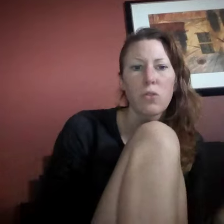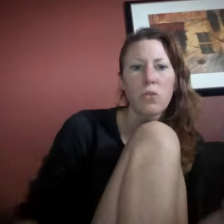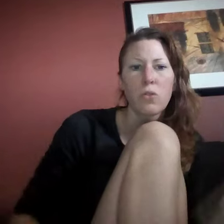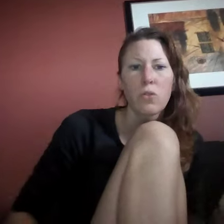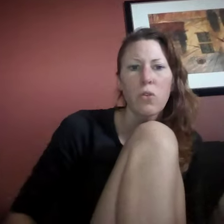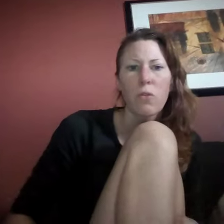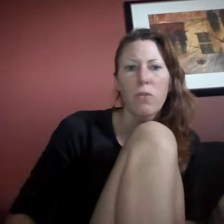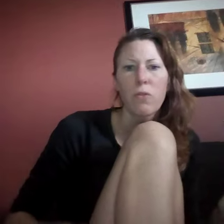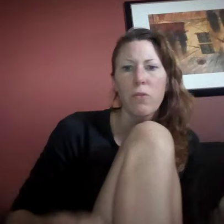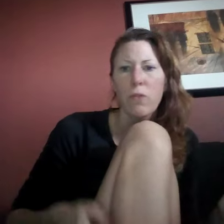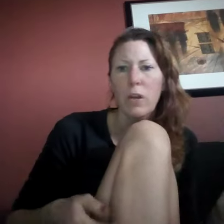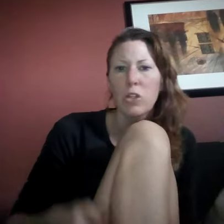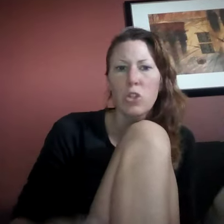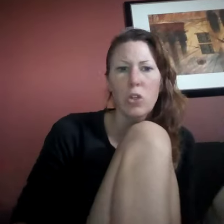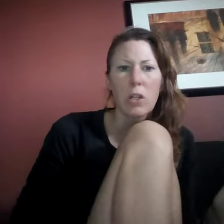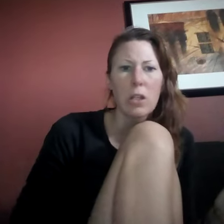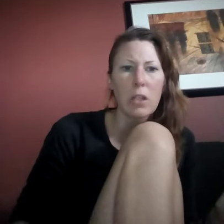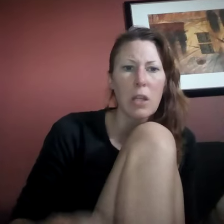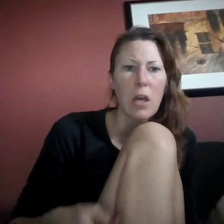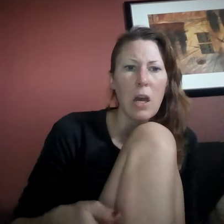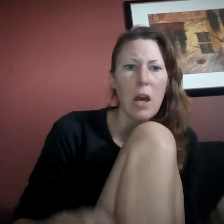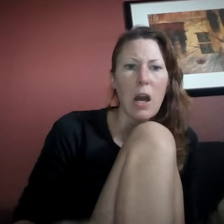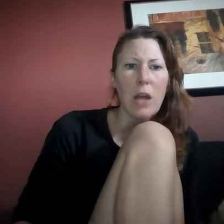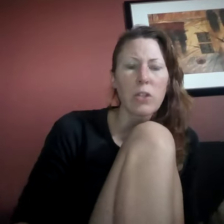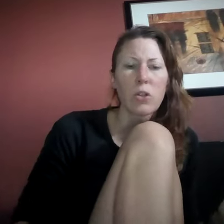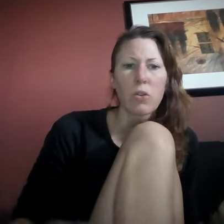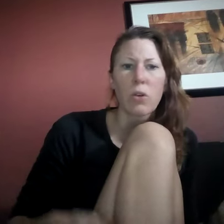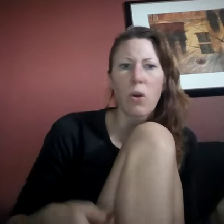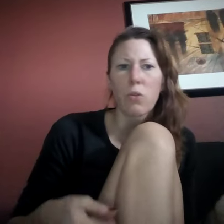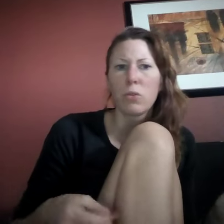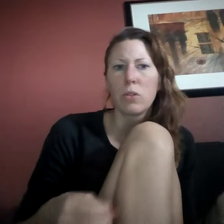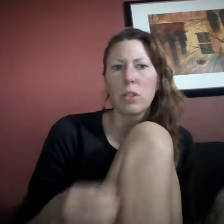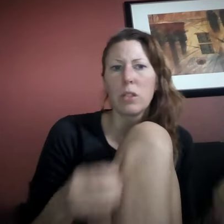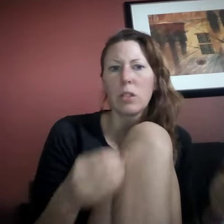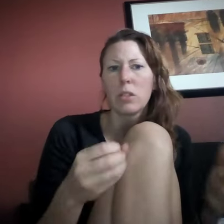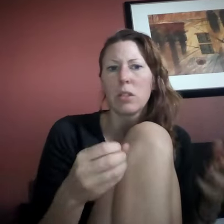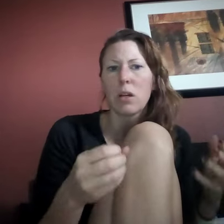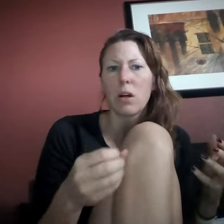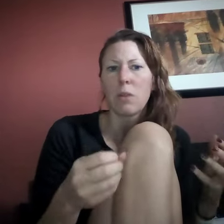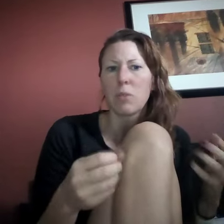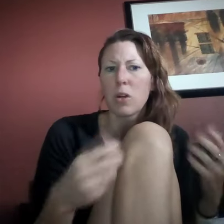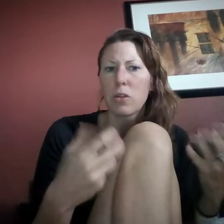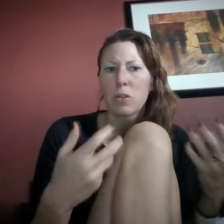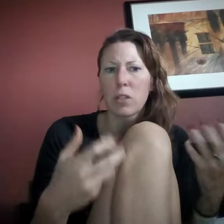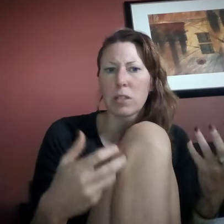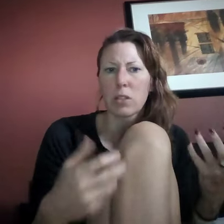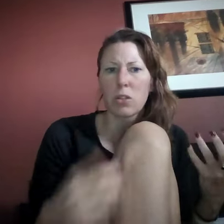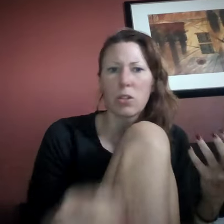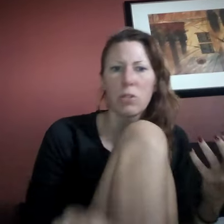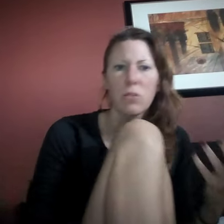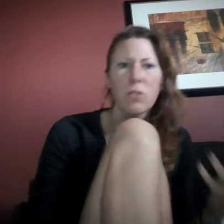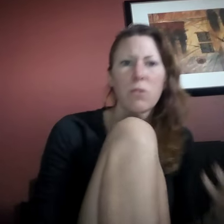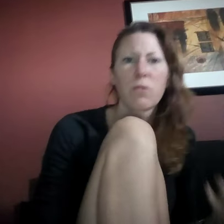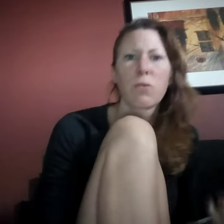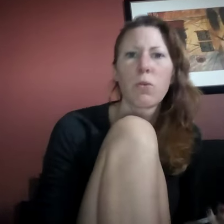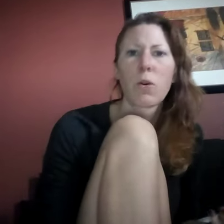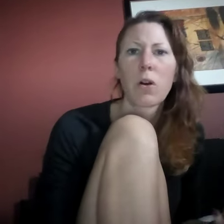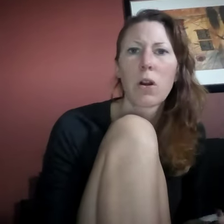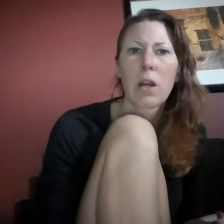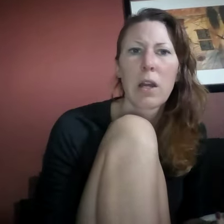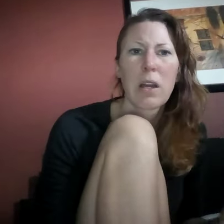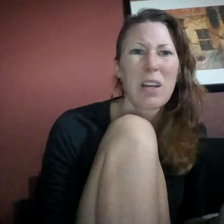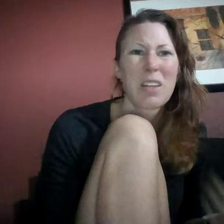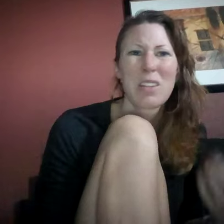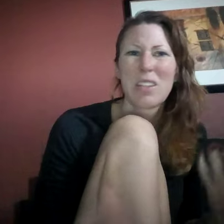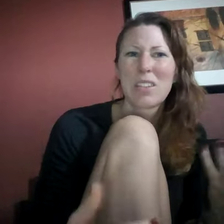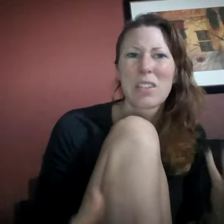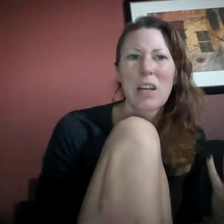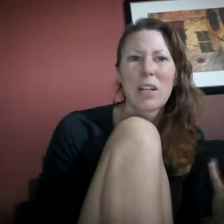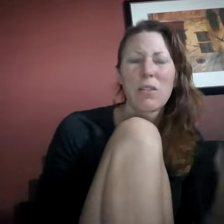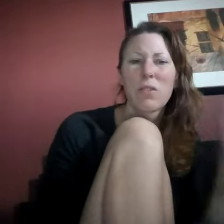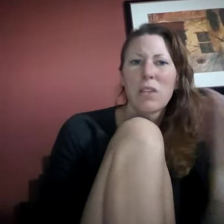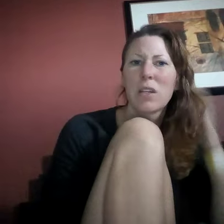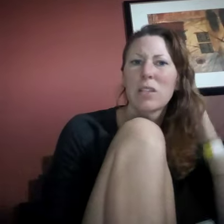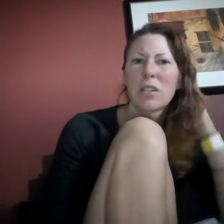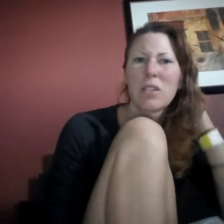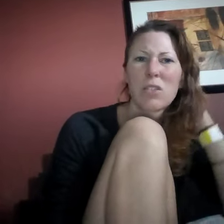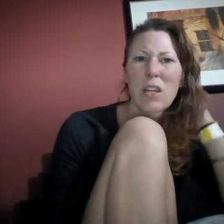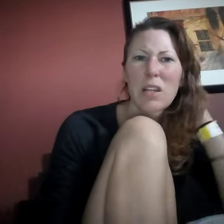pseudofedgen, hydrocodone, um, other things that are used for these kinds of things. And there's like,